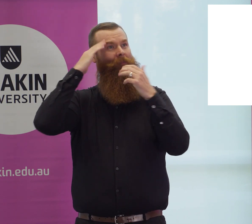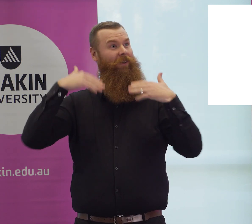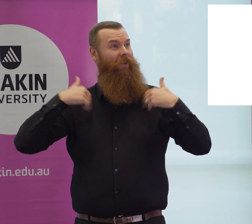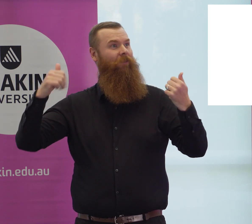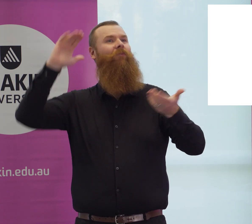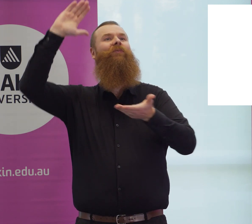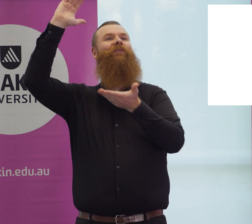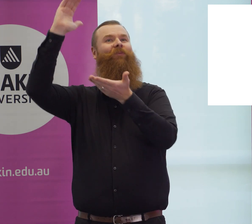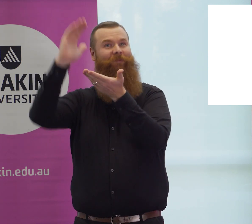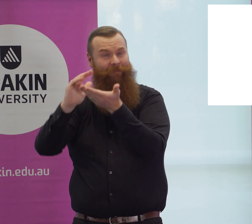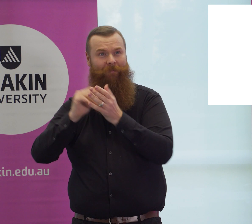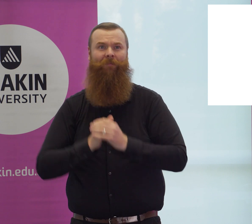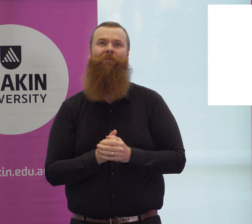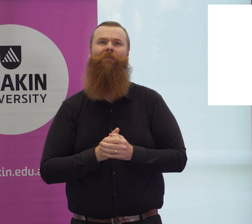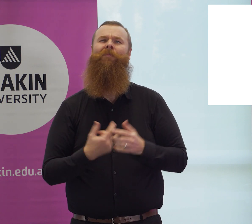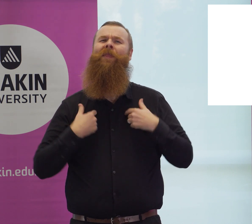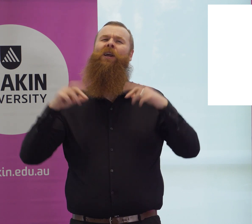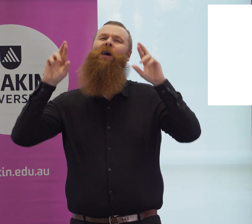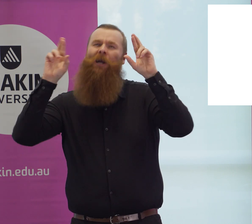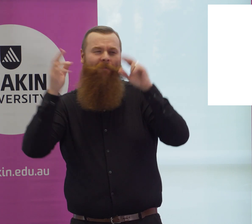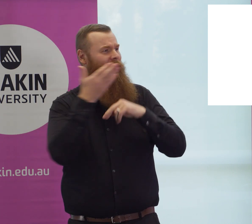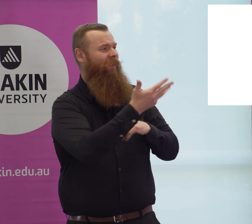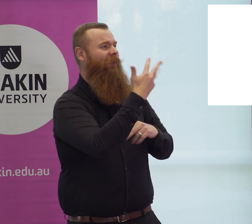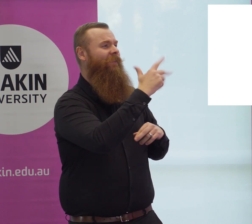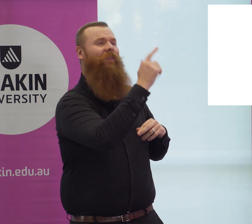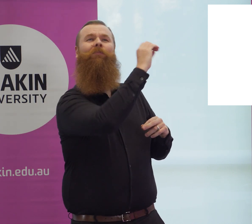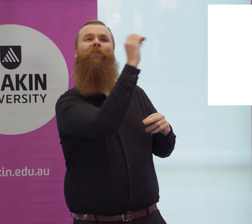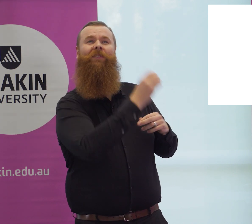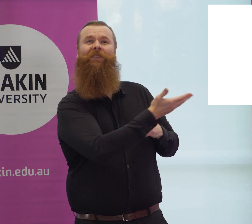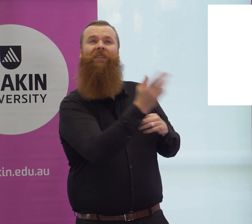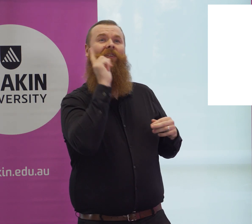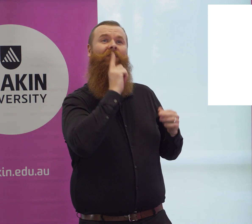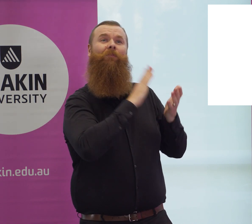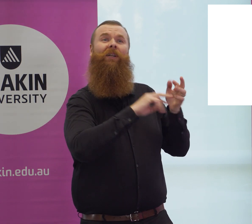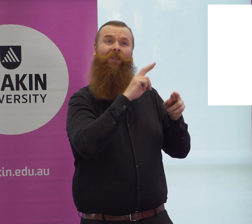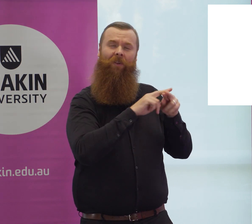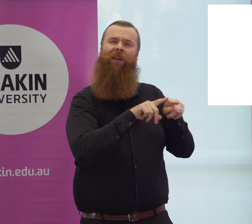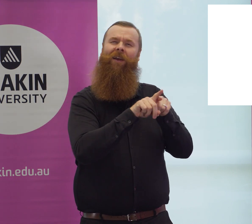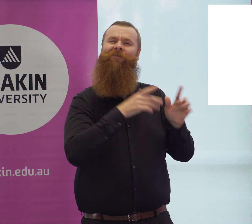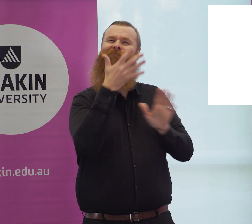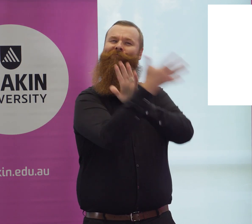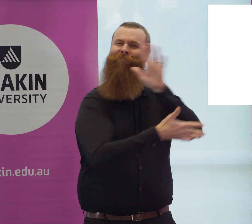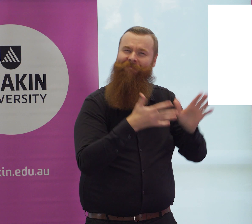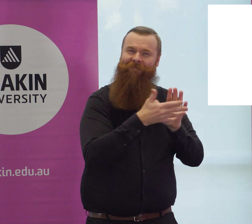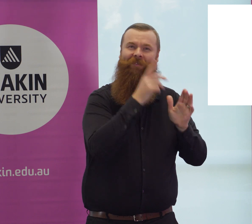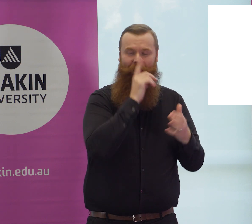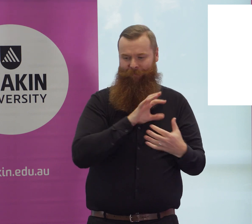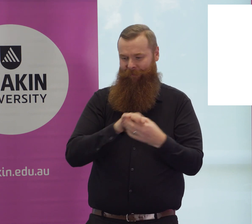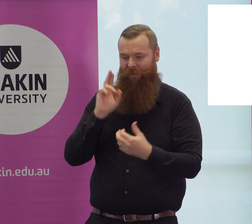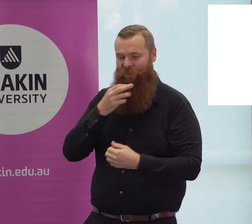changes to mental health systems to decrease deaf mental health in the future. I want to see that the 97% of